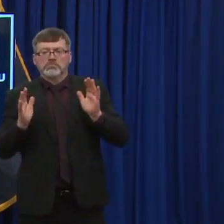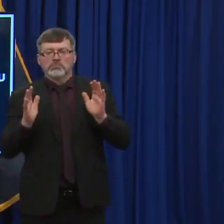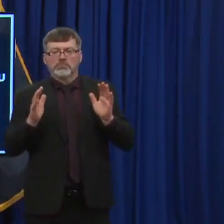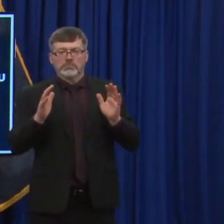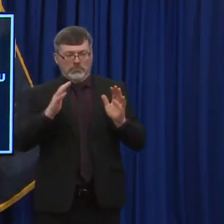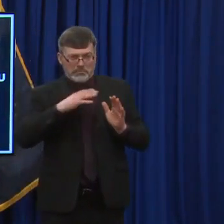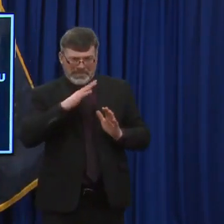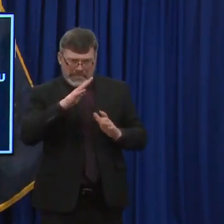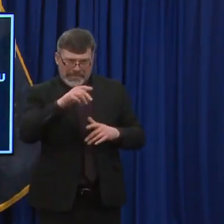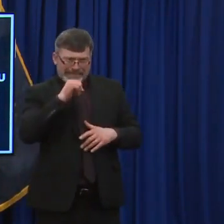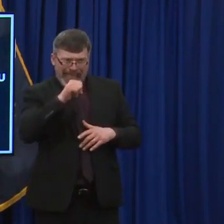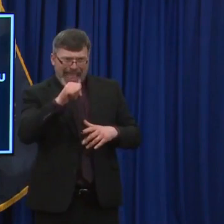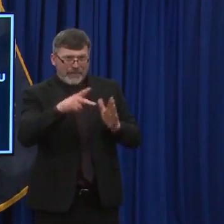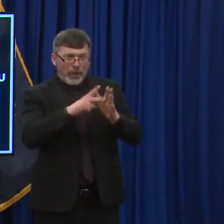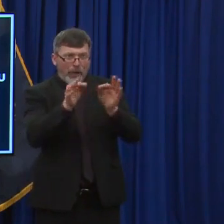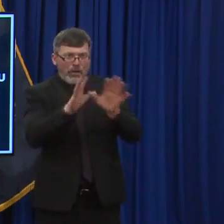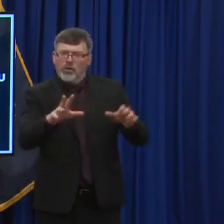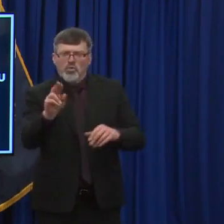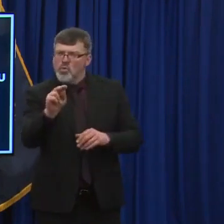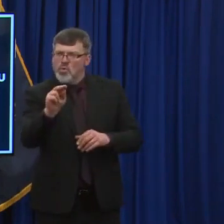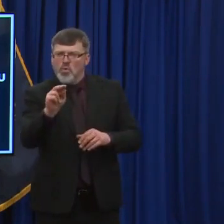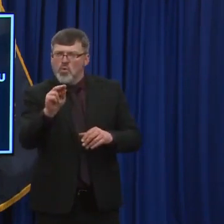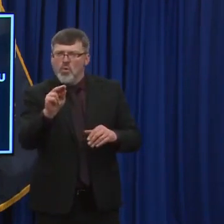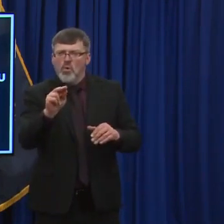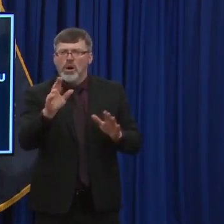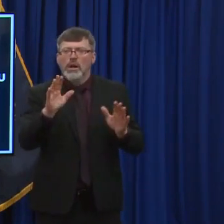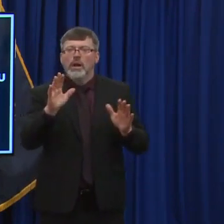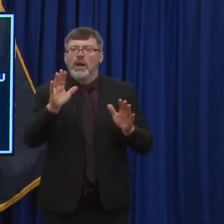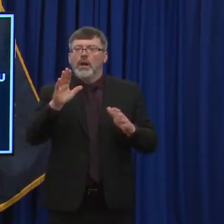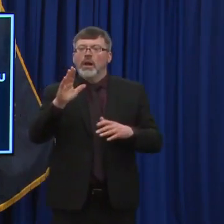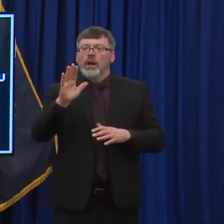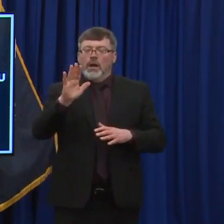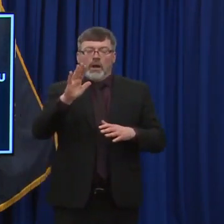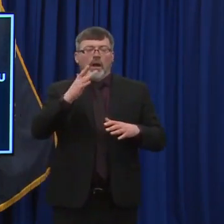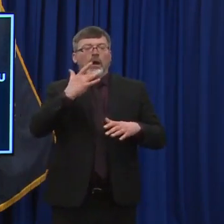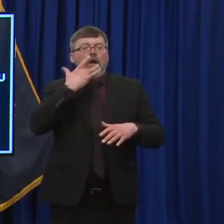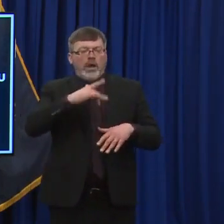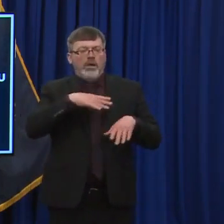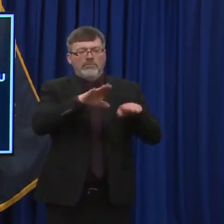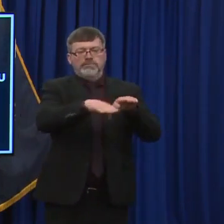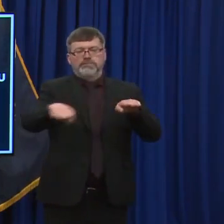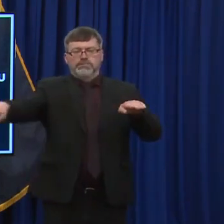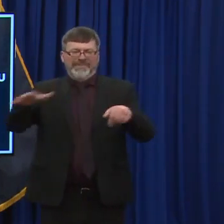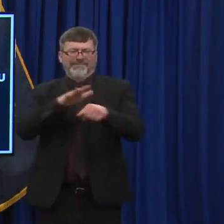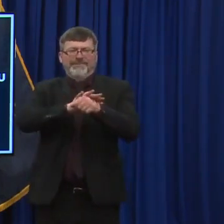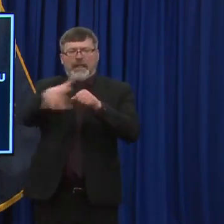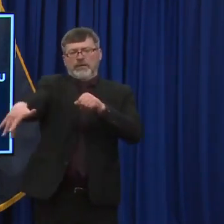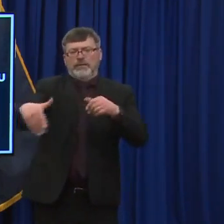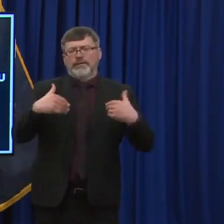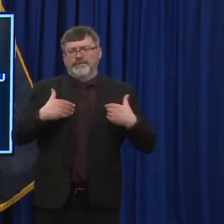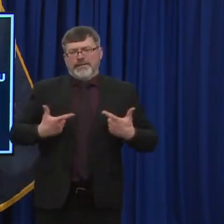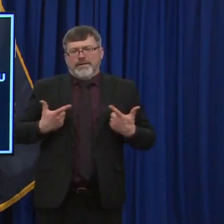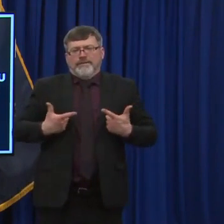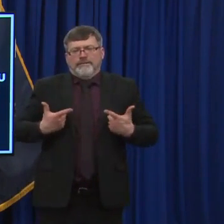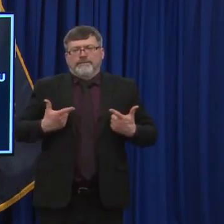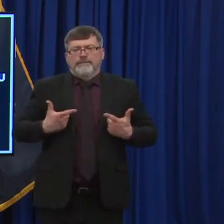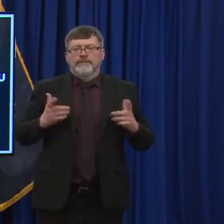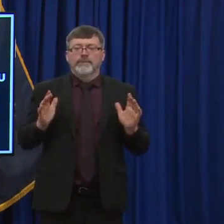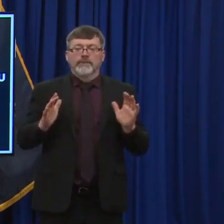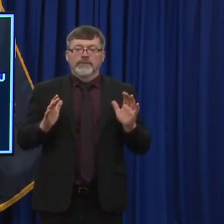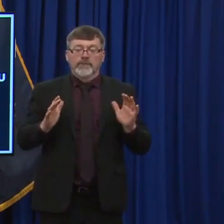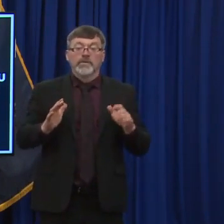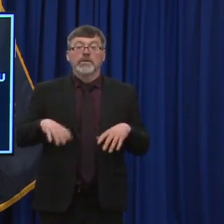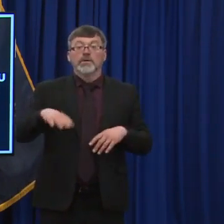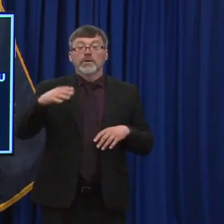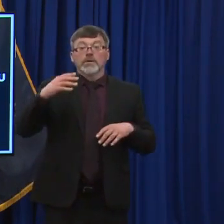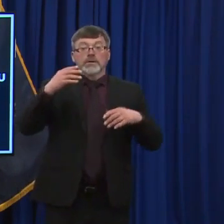uh, care. So the good news is we have capacity in our system to handle it. But again, as I think we see that second shot really permeate through the